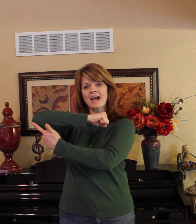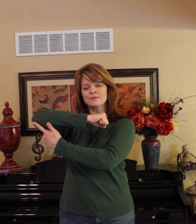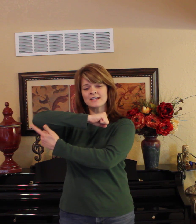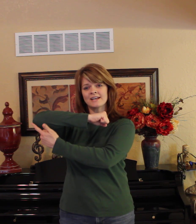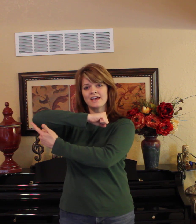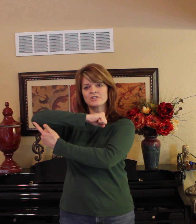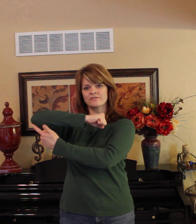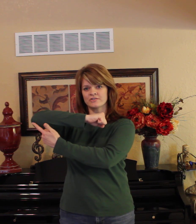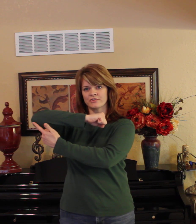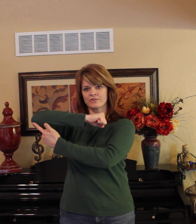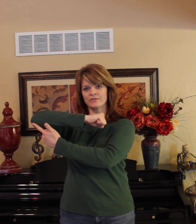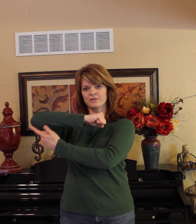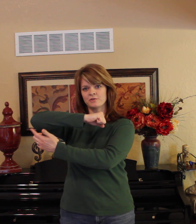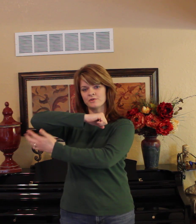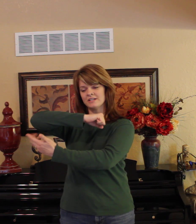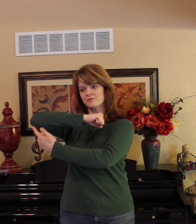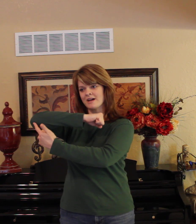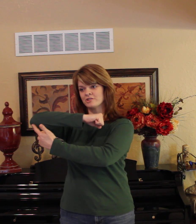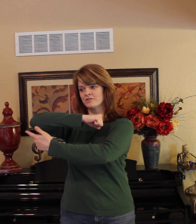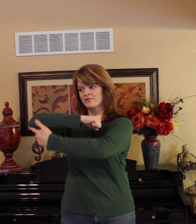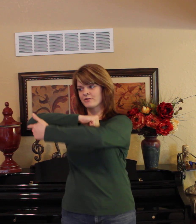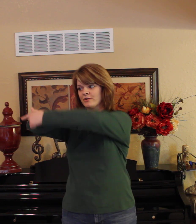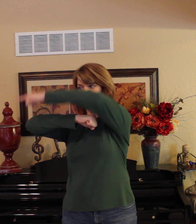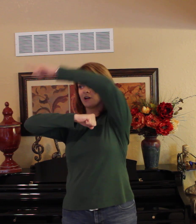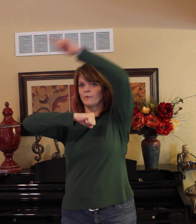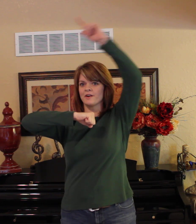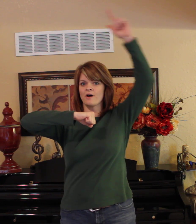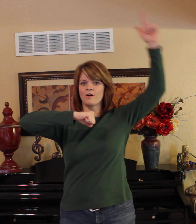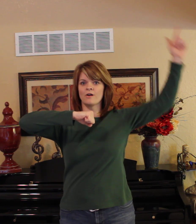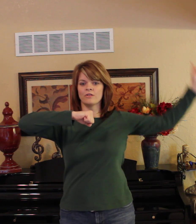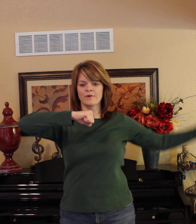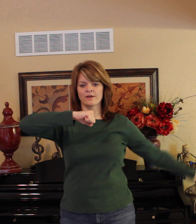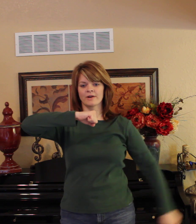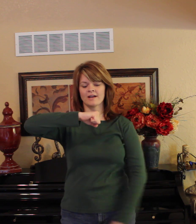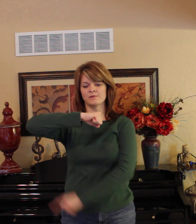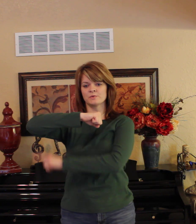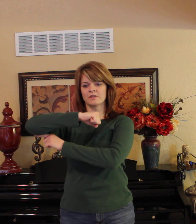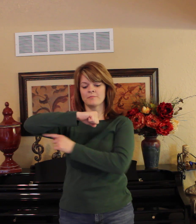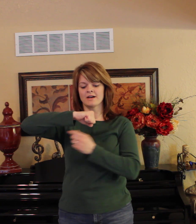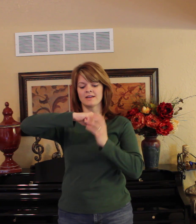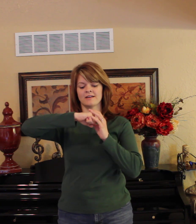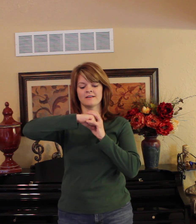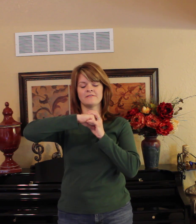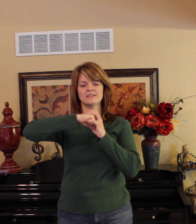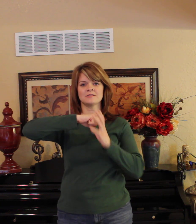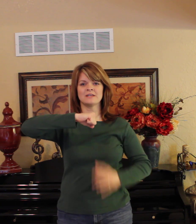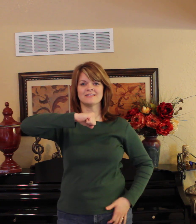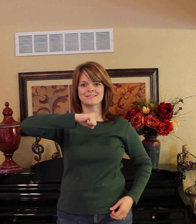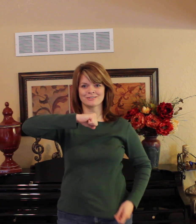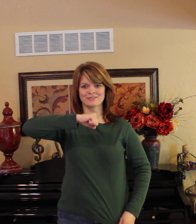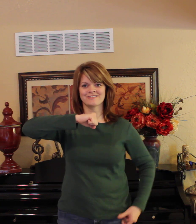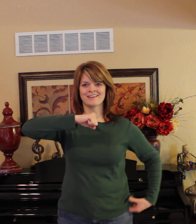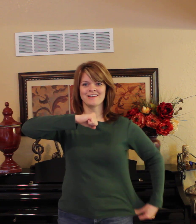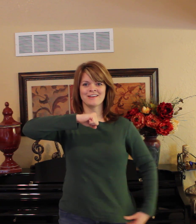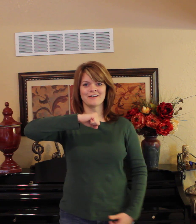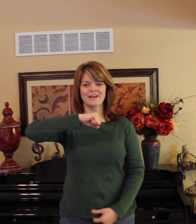outside edge of the circle. So you need to imagine a circle going all the way around with my fist being the center. Okay,